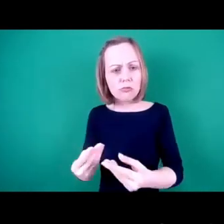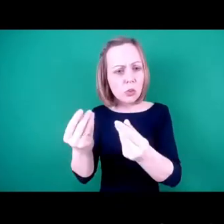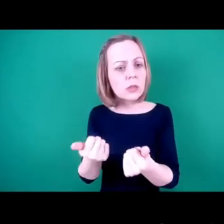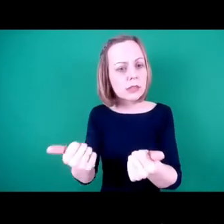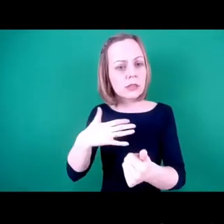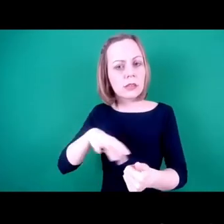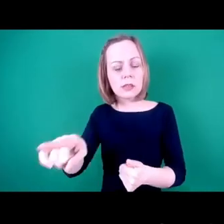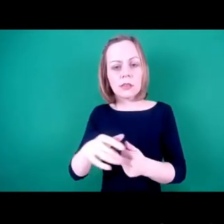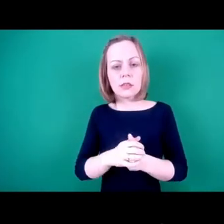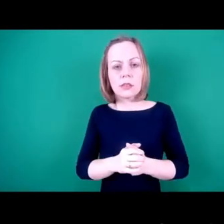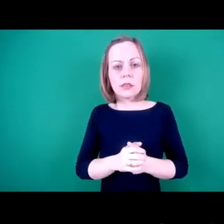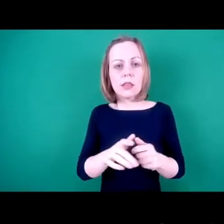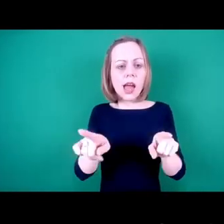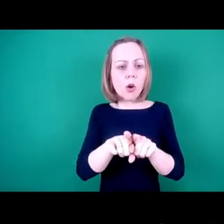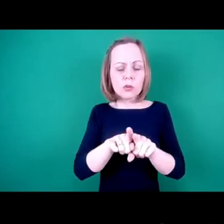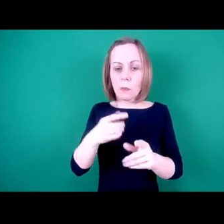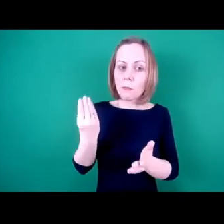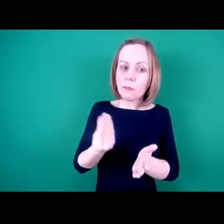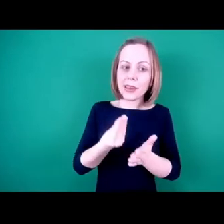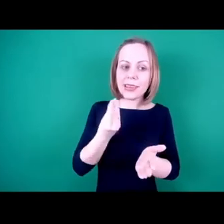And it also of course takes money.